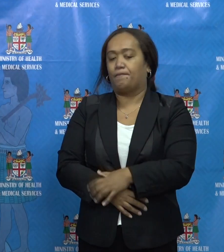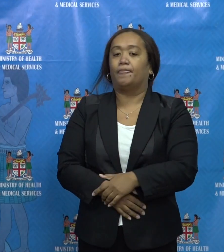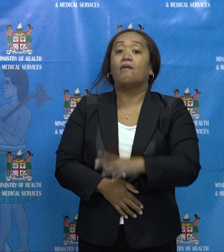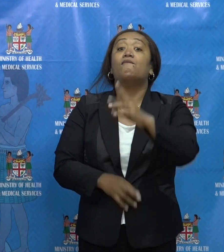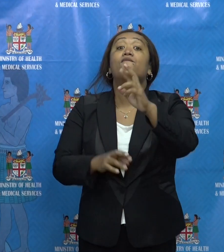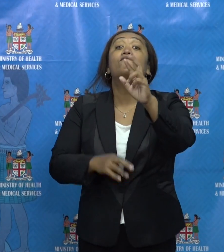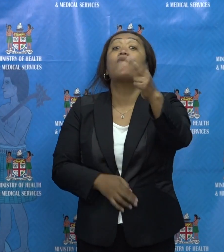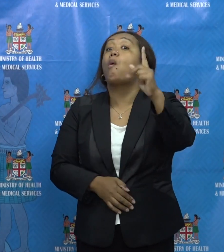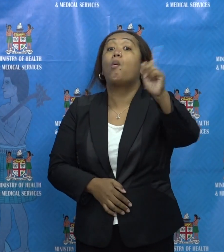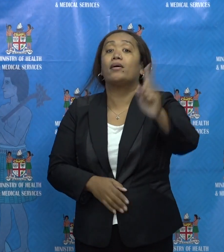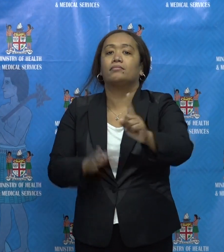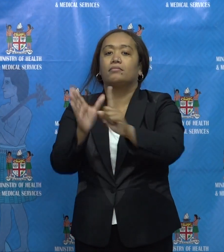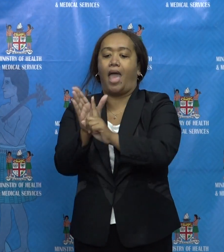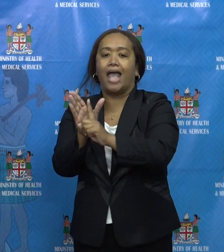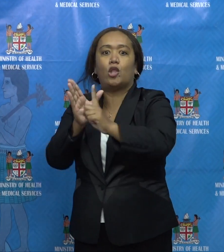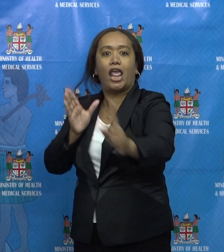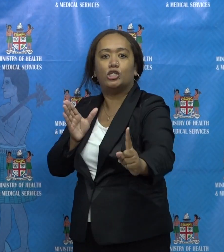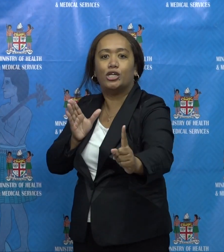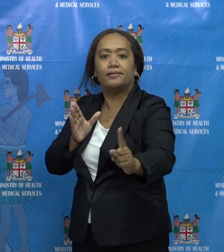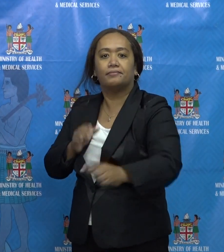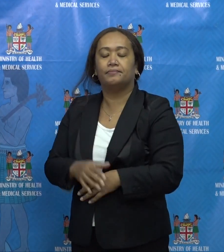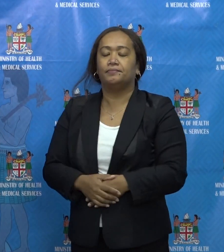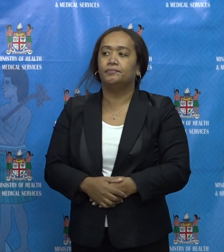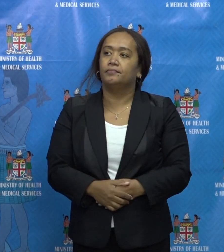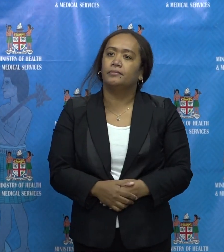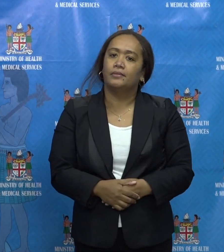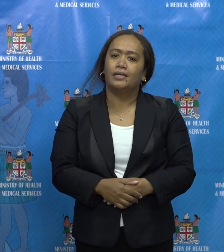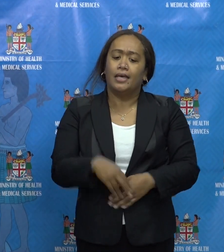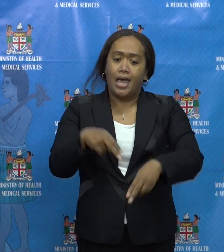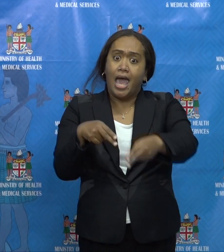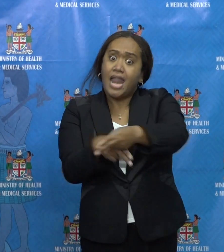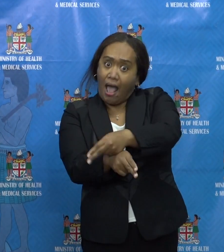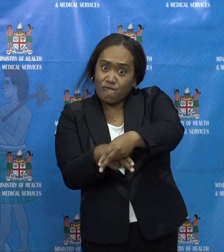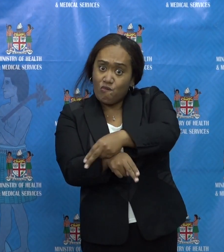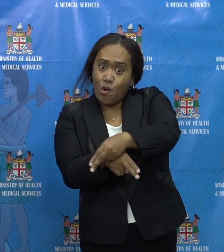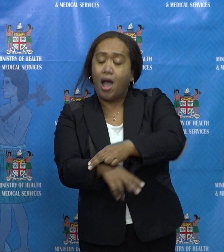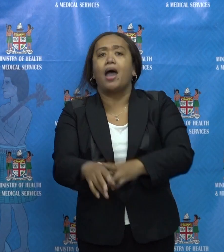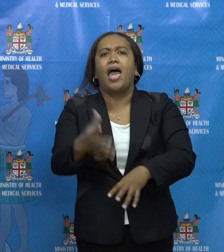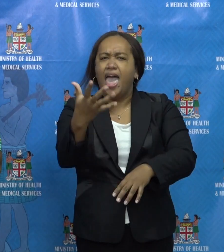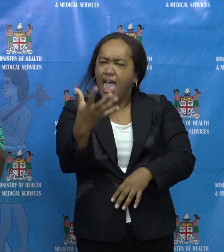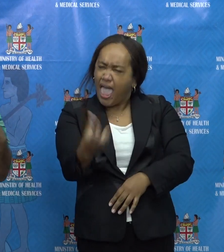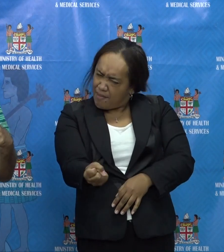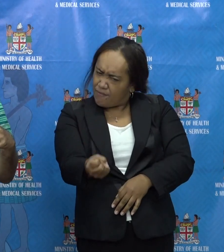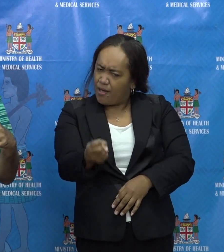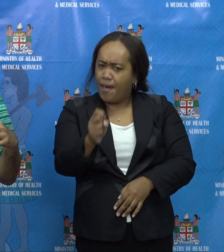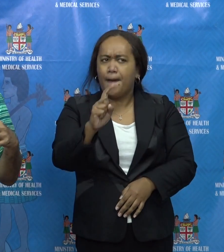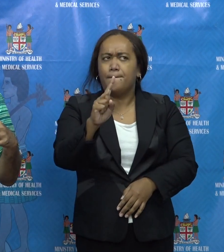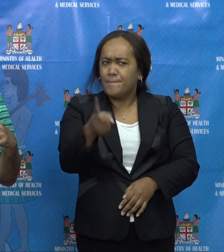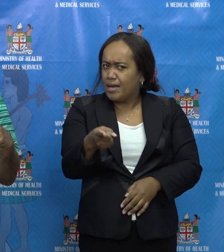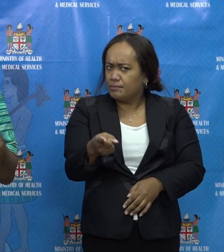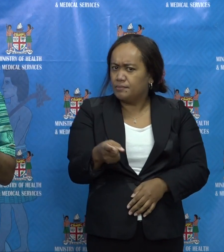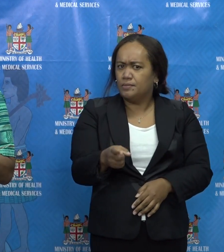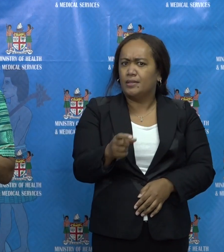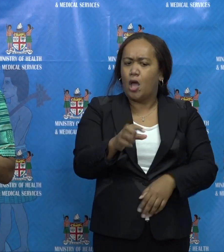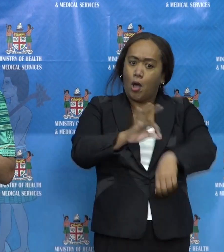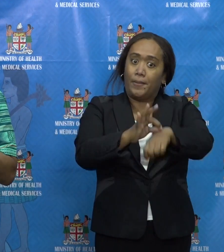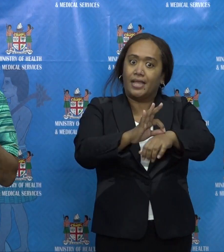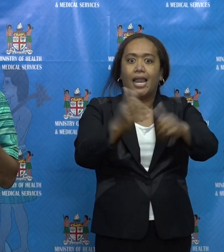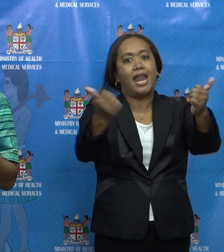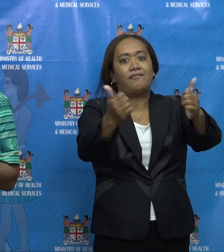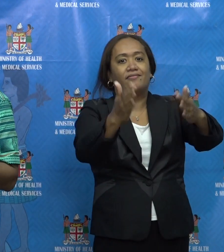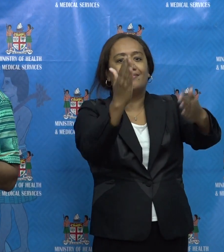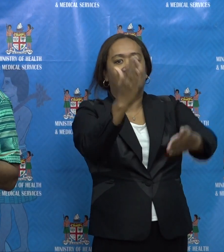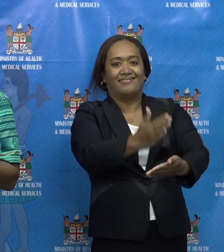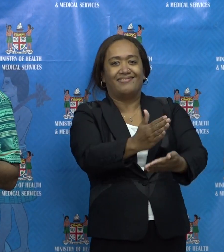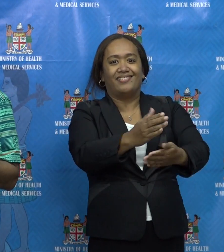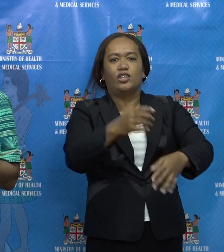In here, Navajo, we have space, but we do not want to add any more patients to Navajo, so we did